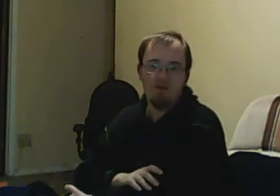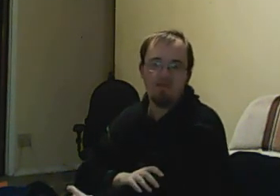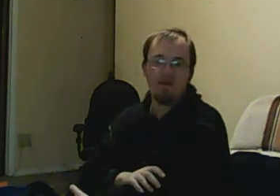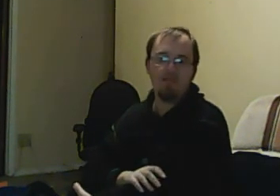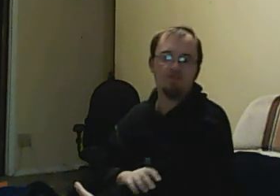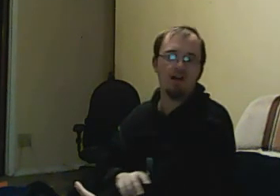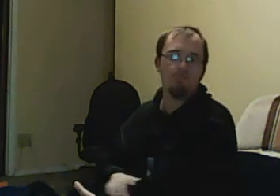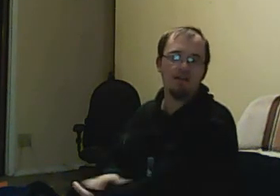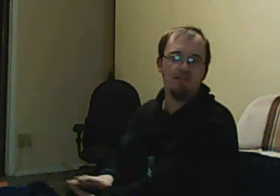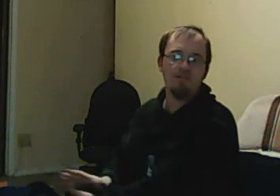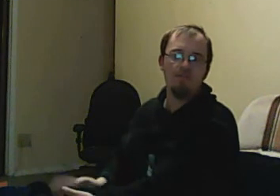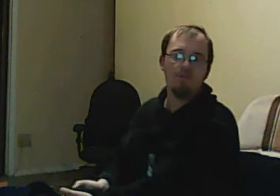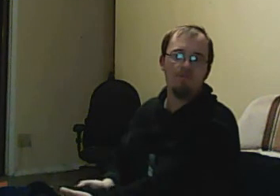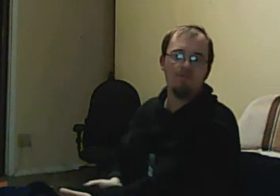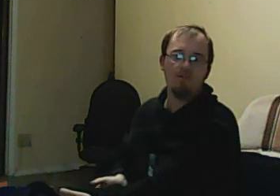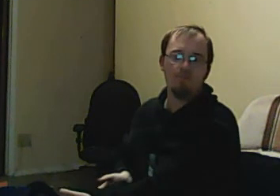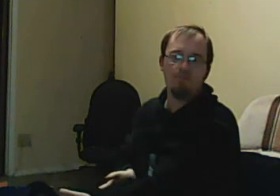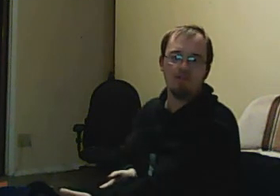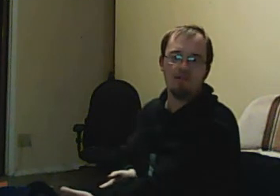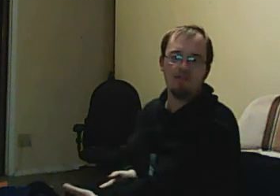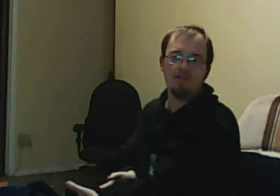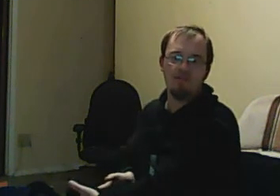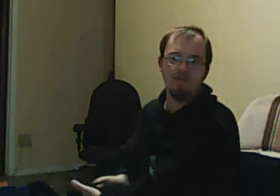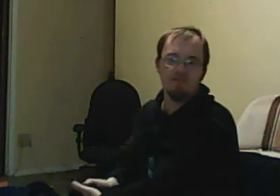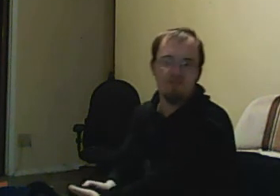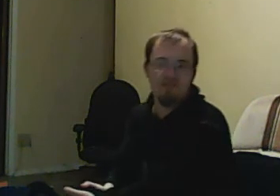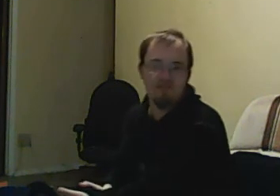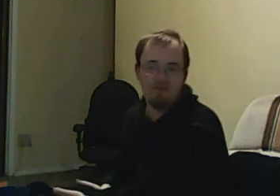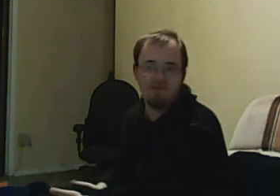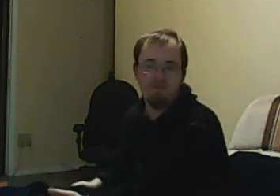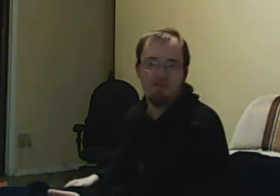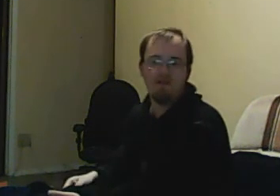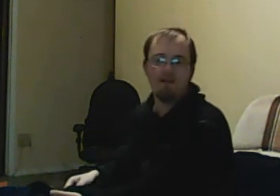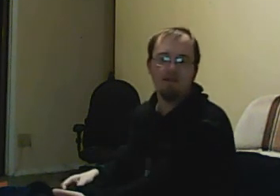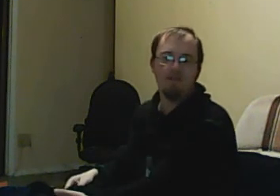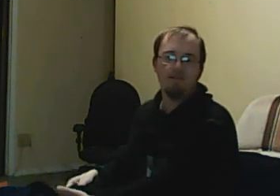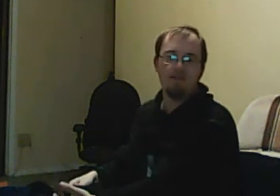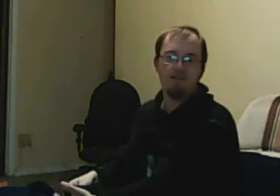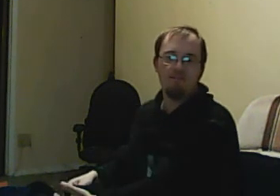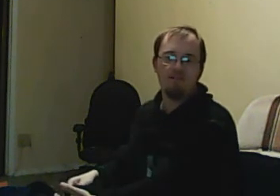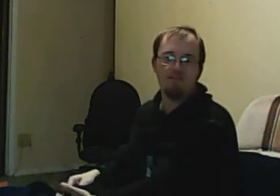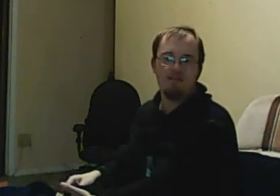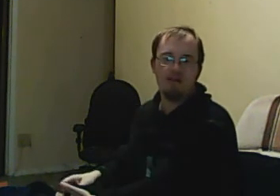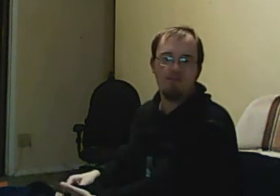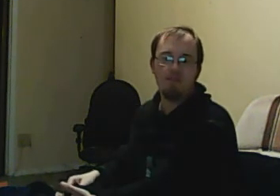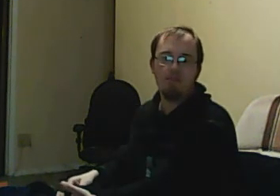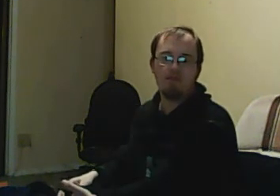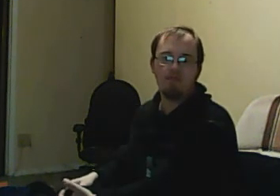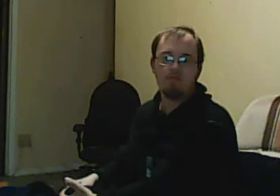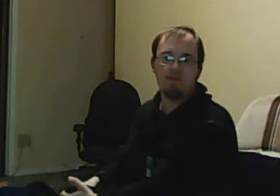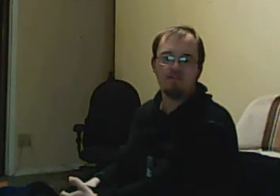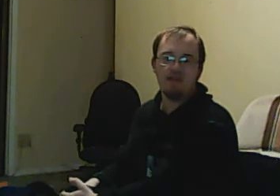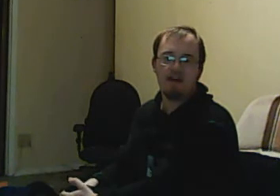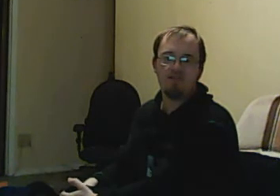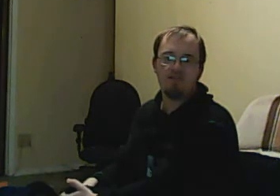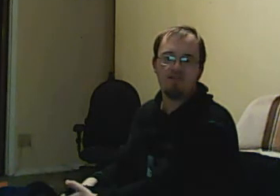but it was kind of a shock because this one was very important that TV shows didn't deal with. Then Stephan says, remember as I was watching the actors,